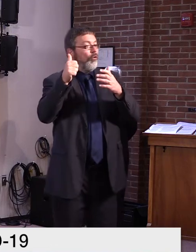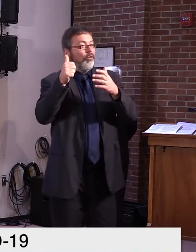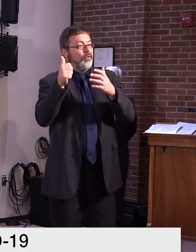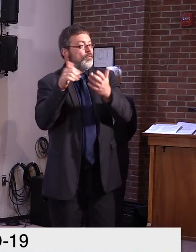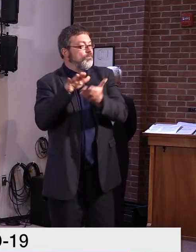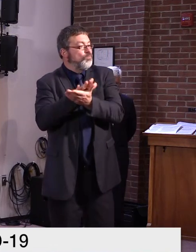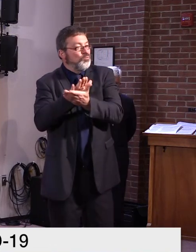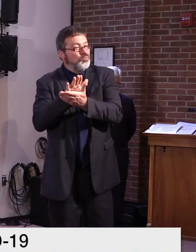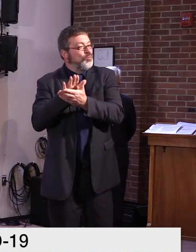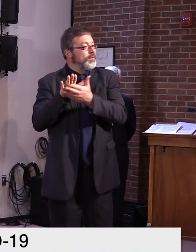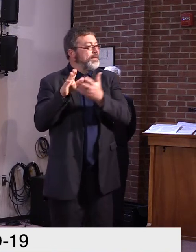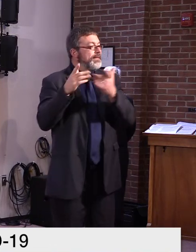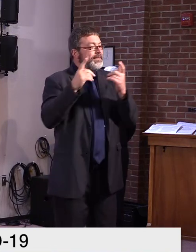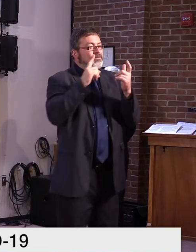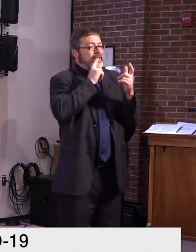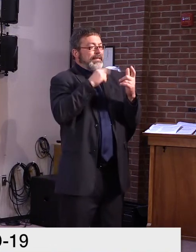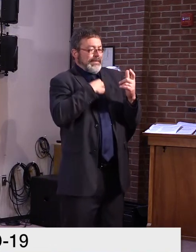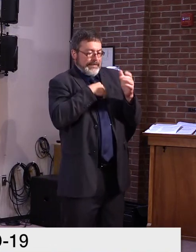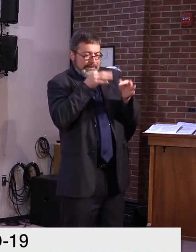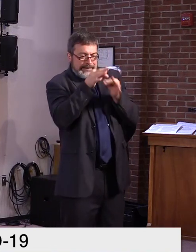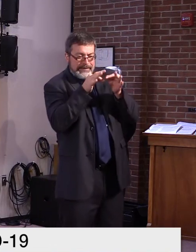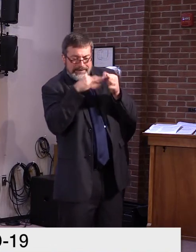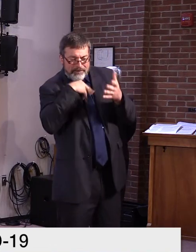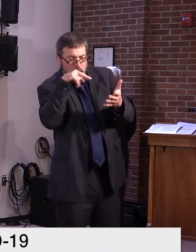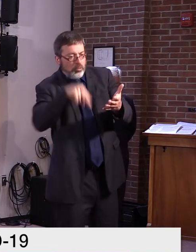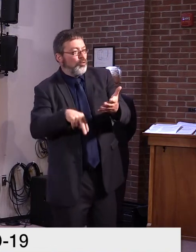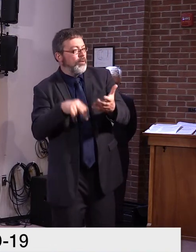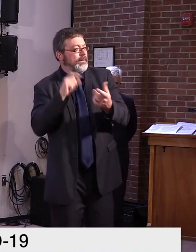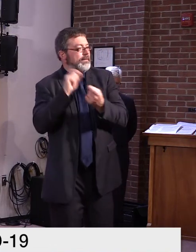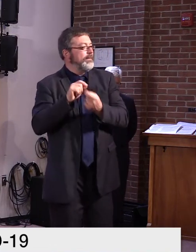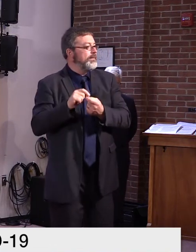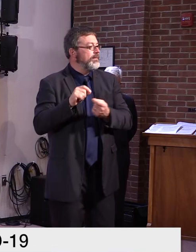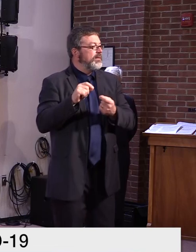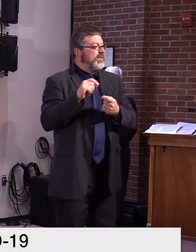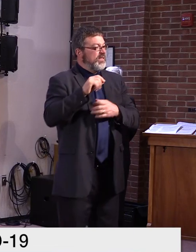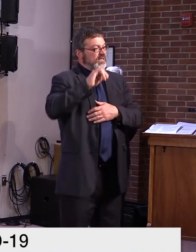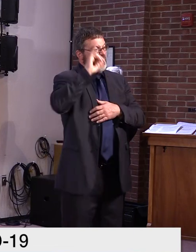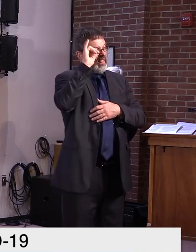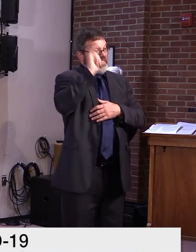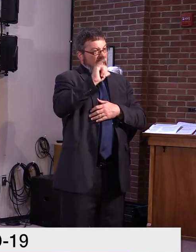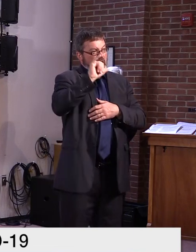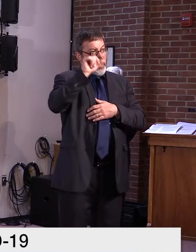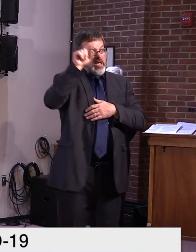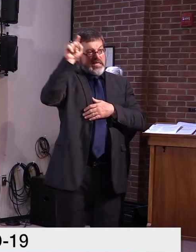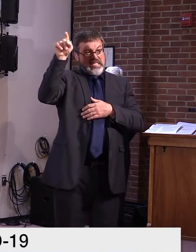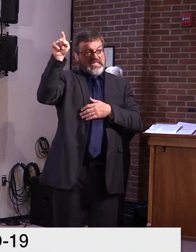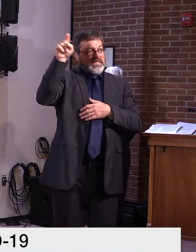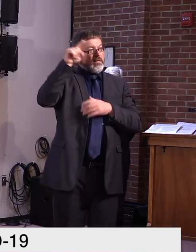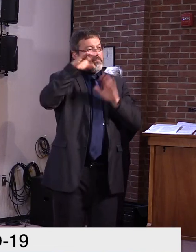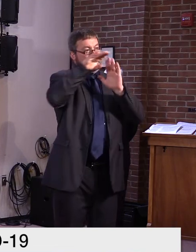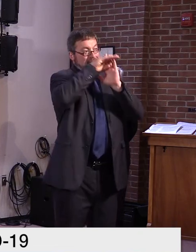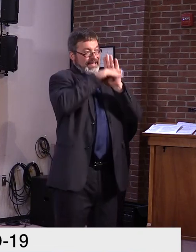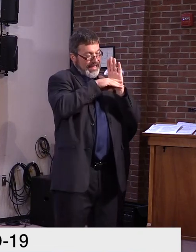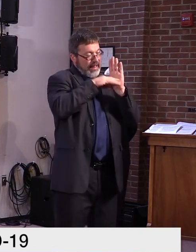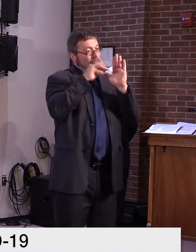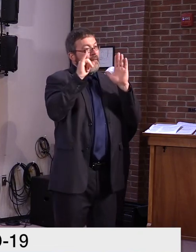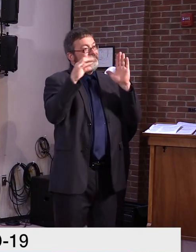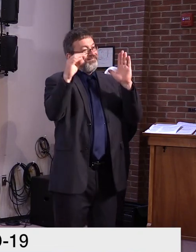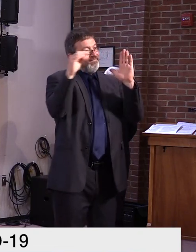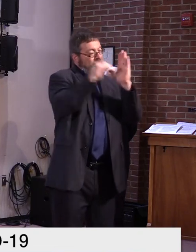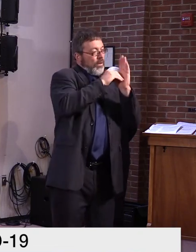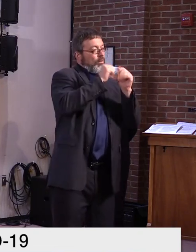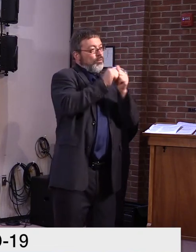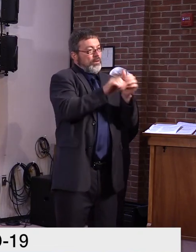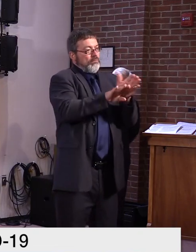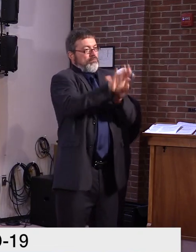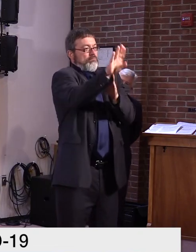If you're counting those as economic, um, recovery grants, uh, I'm not sure. Okay. Yeah. There was